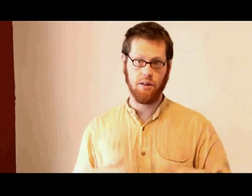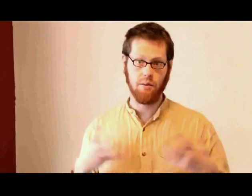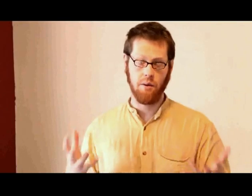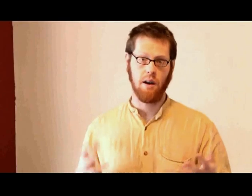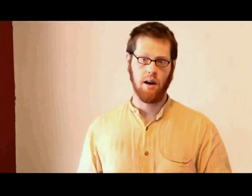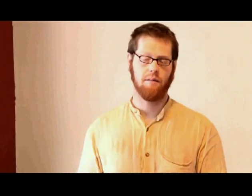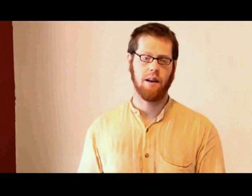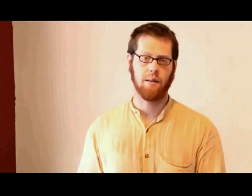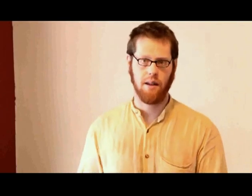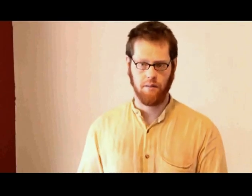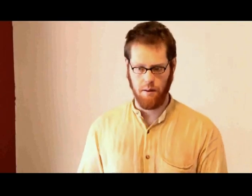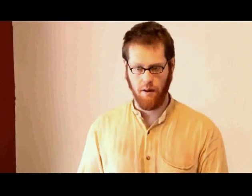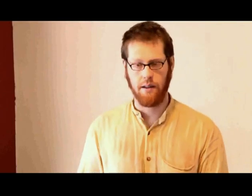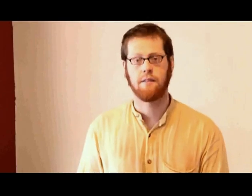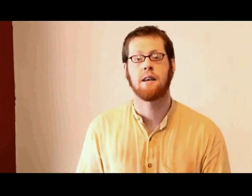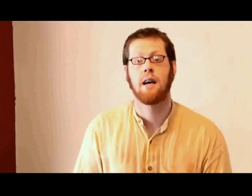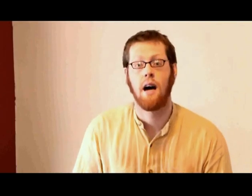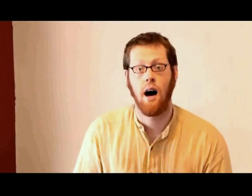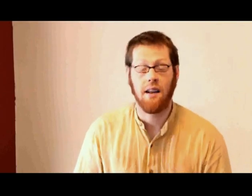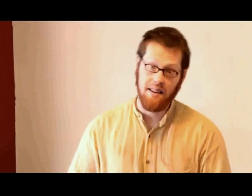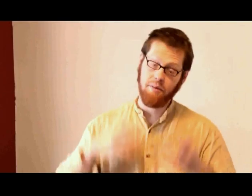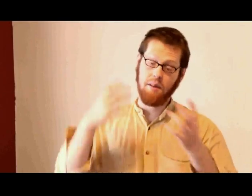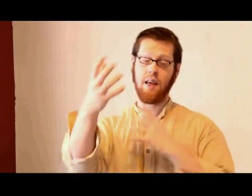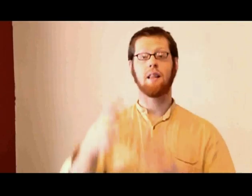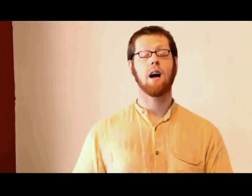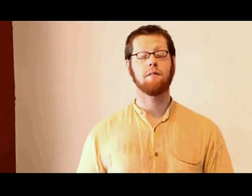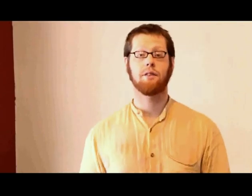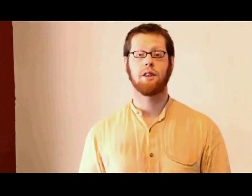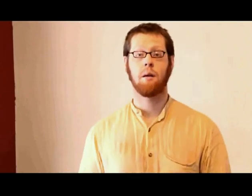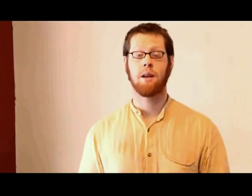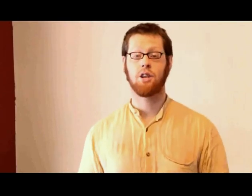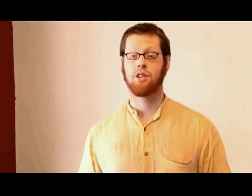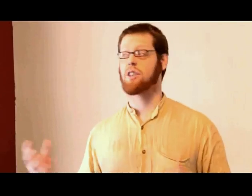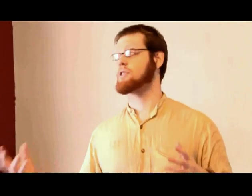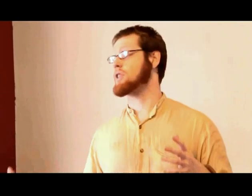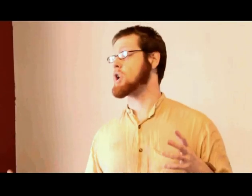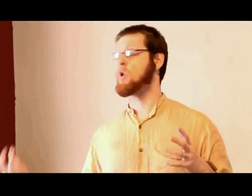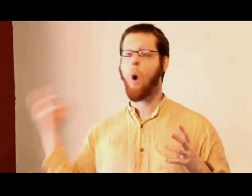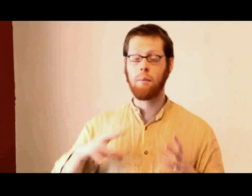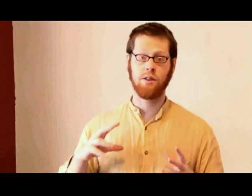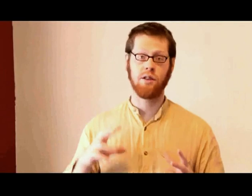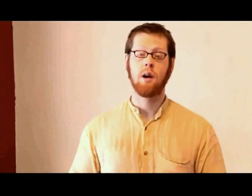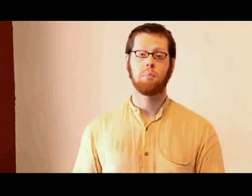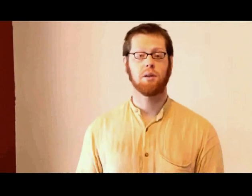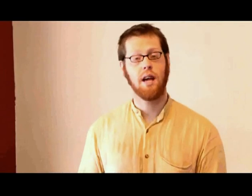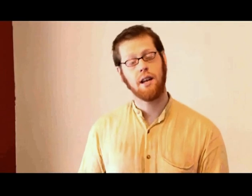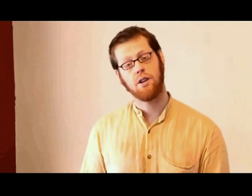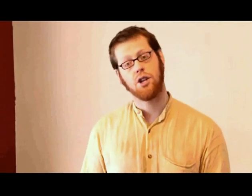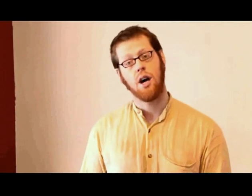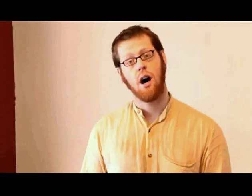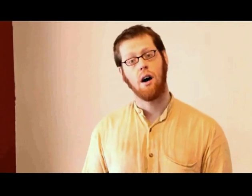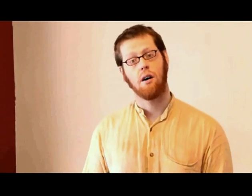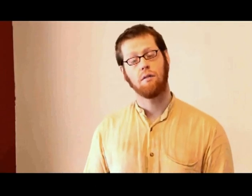that do find themselves to be friends. Different than a lot of other denominations, there's an enormous percentage of